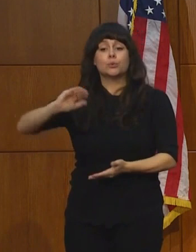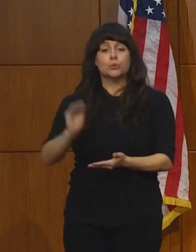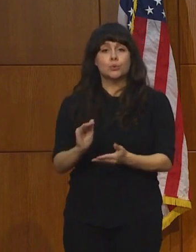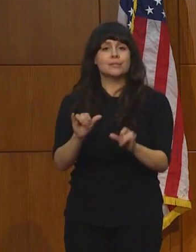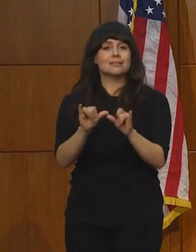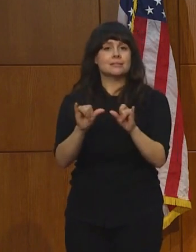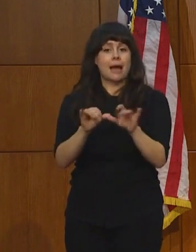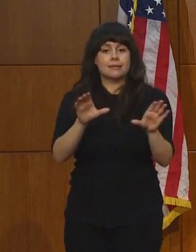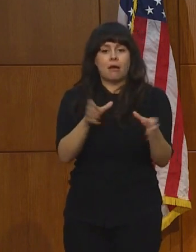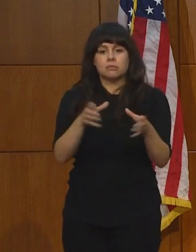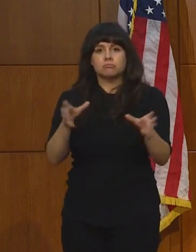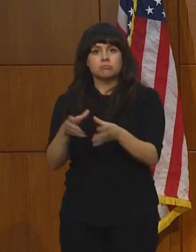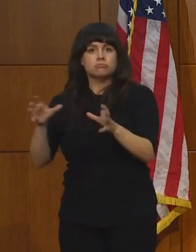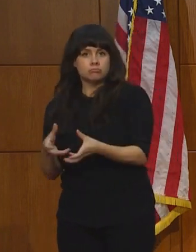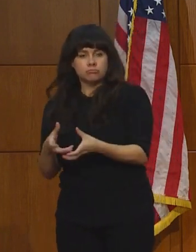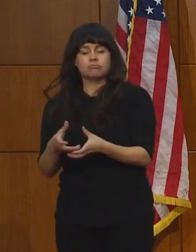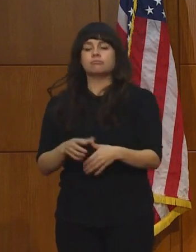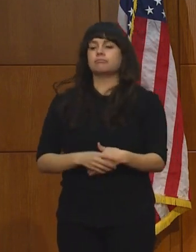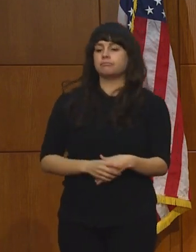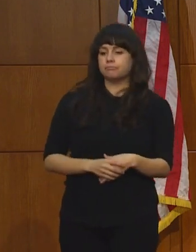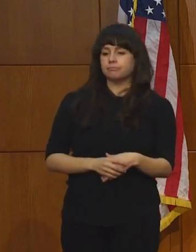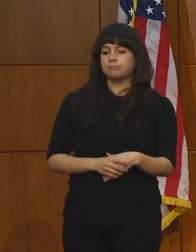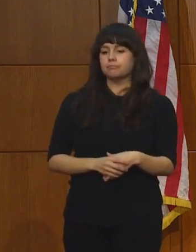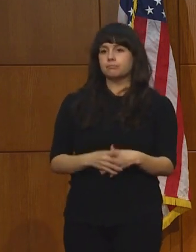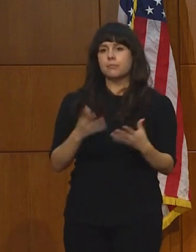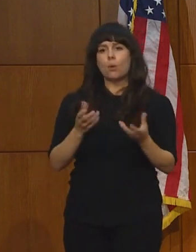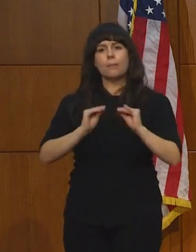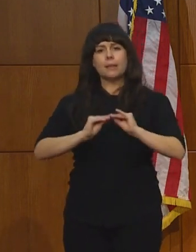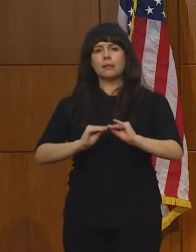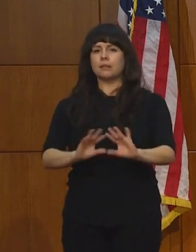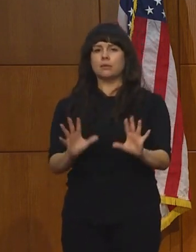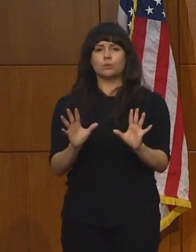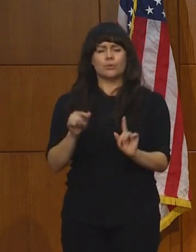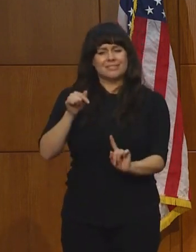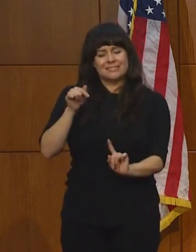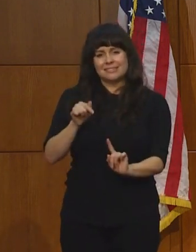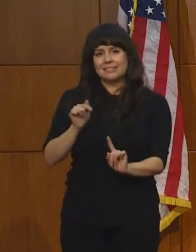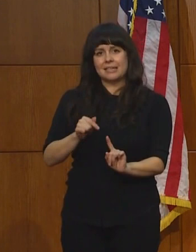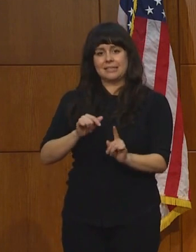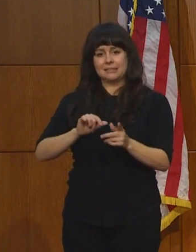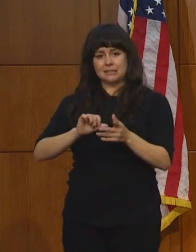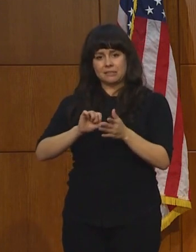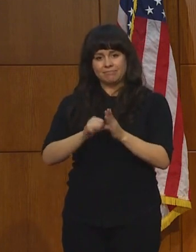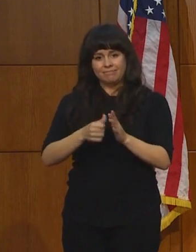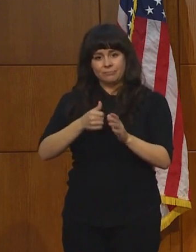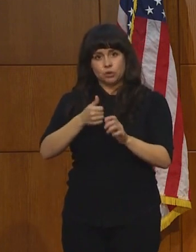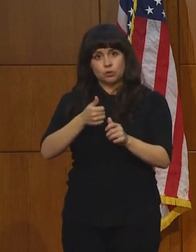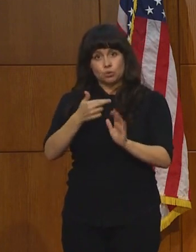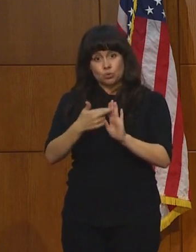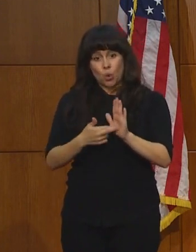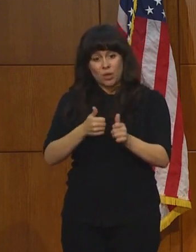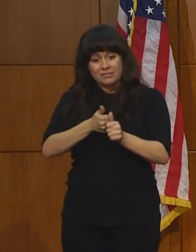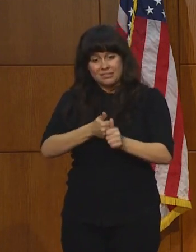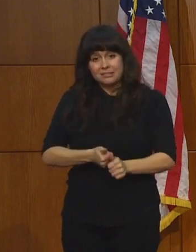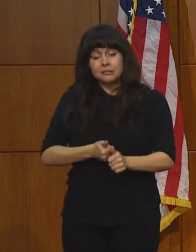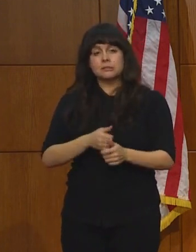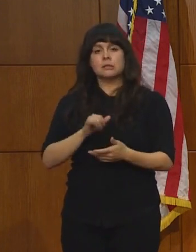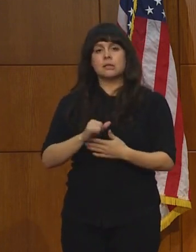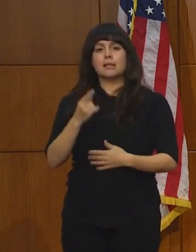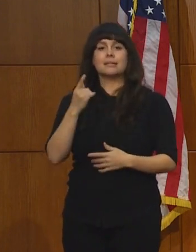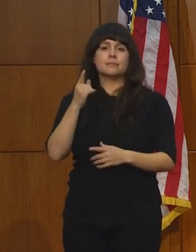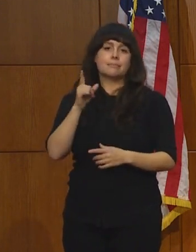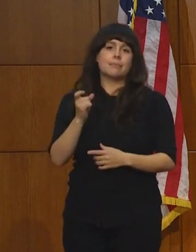of gatherings. I want to make it clear that these enforcement actions are to stop the people who are